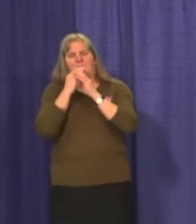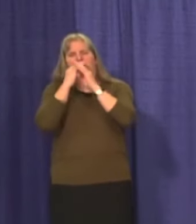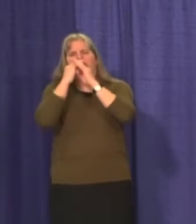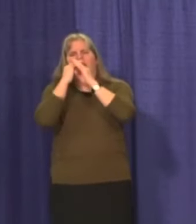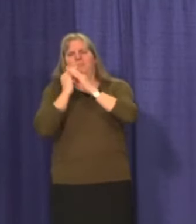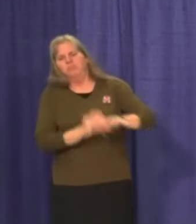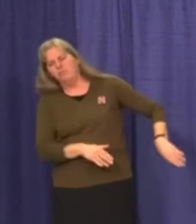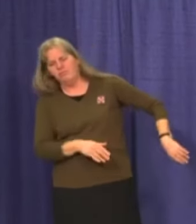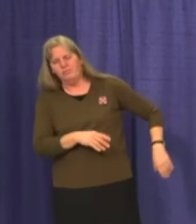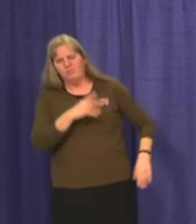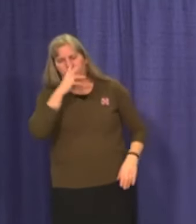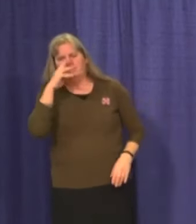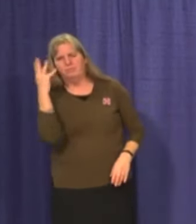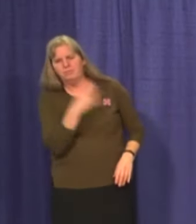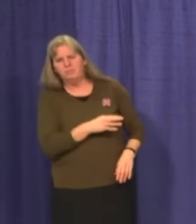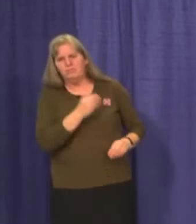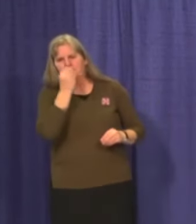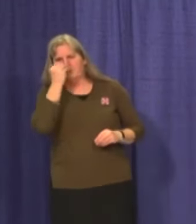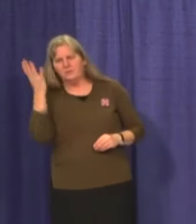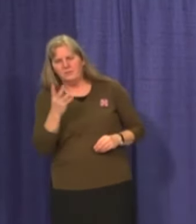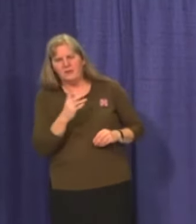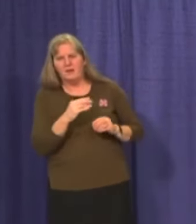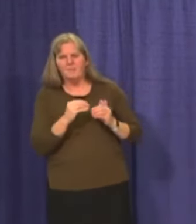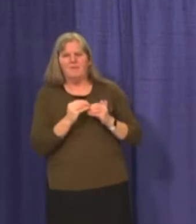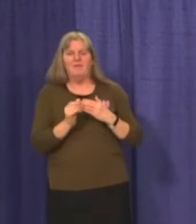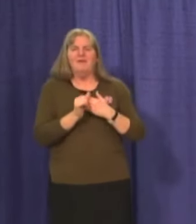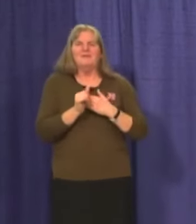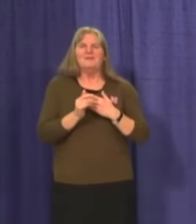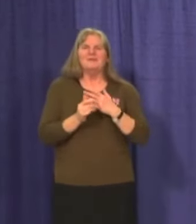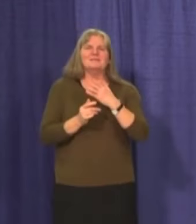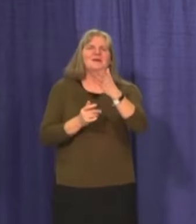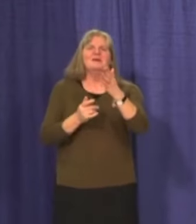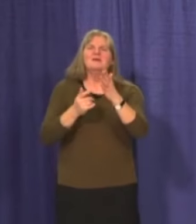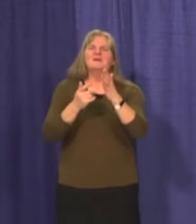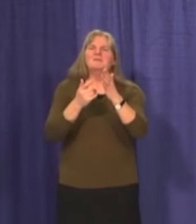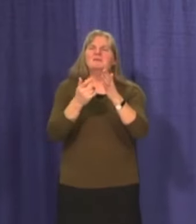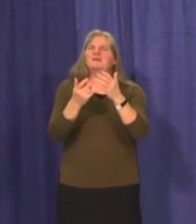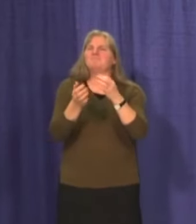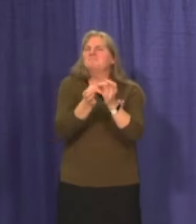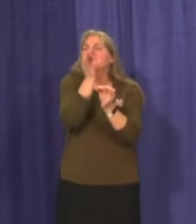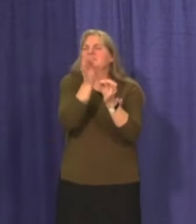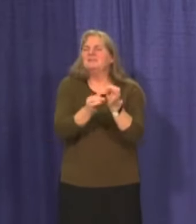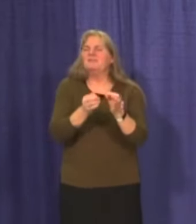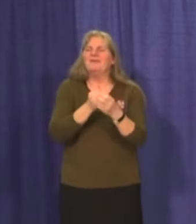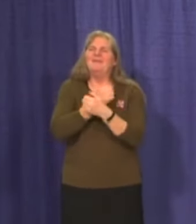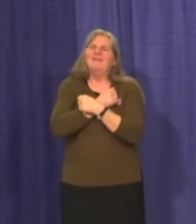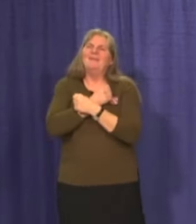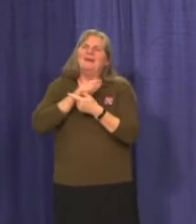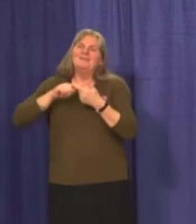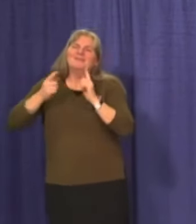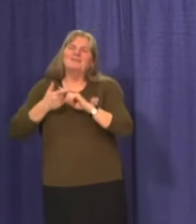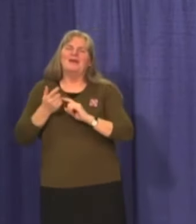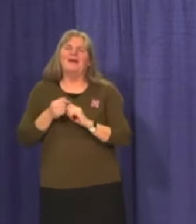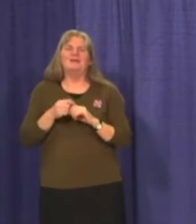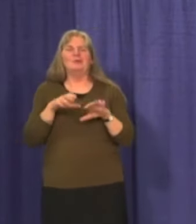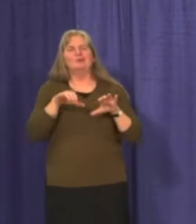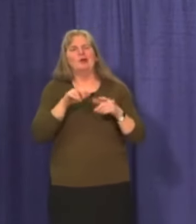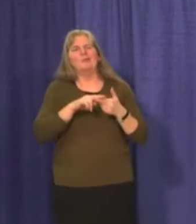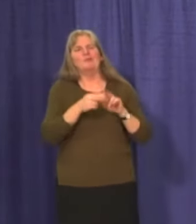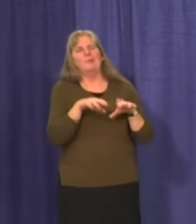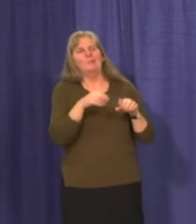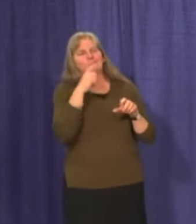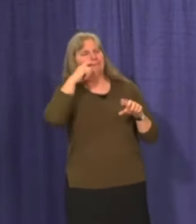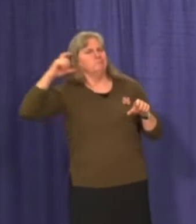take on more risks. Maybe it's something as simple as hugging a friend or taking off a mask when we talk to a neighbor.